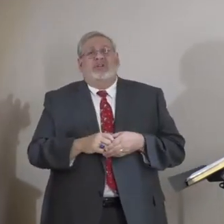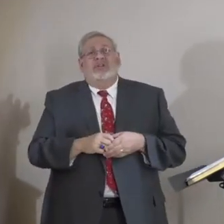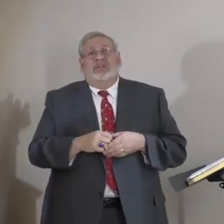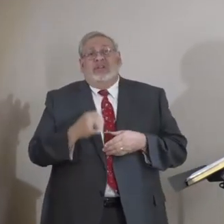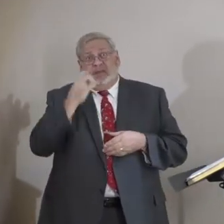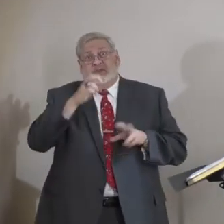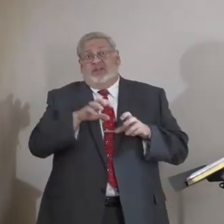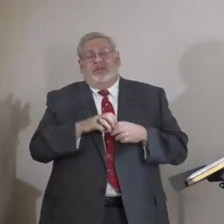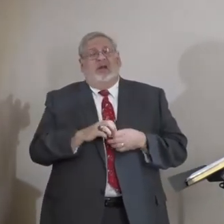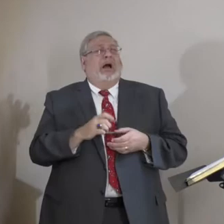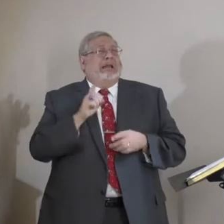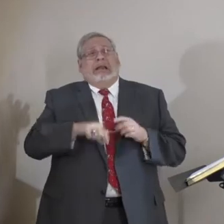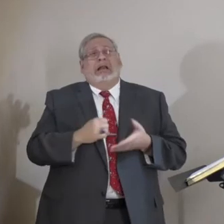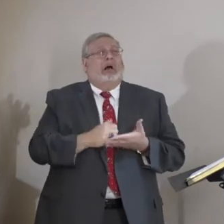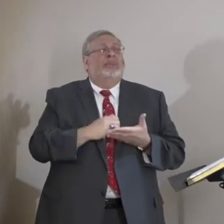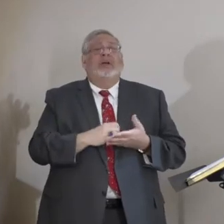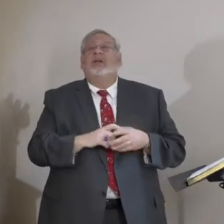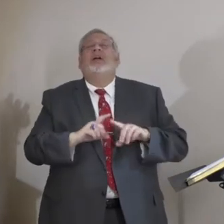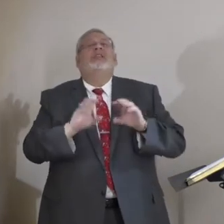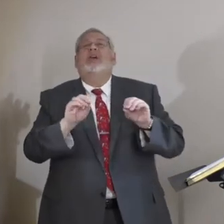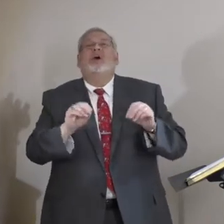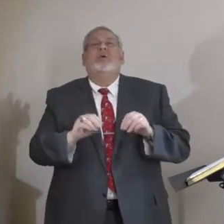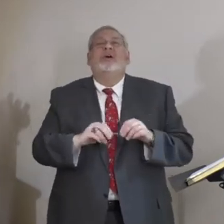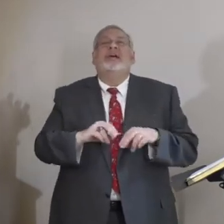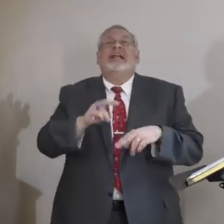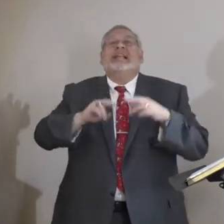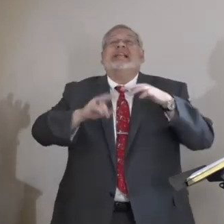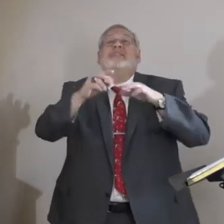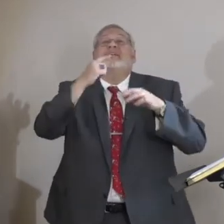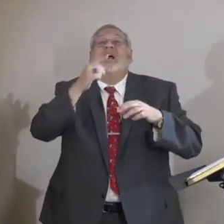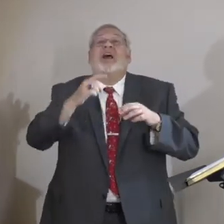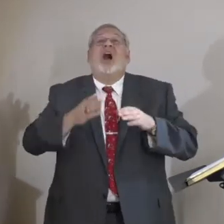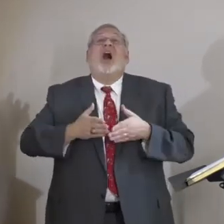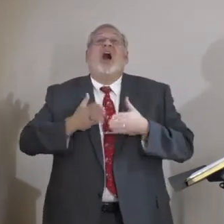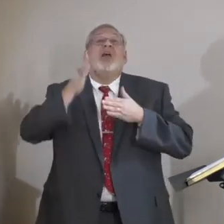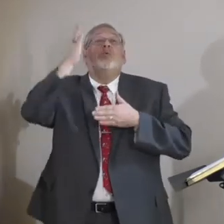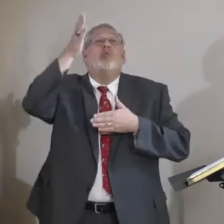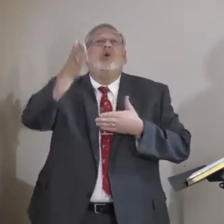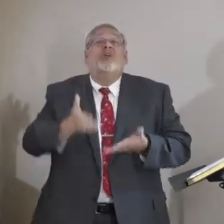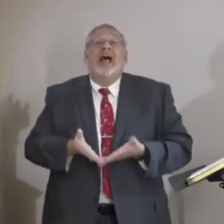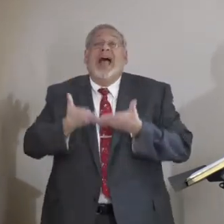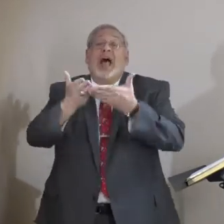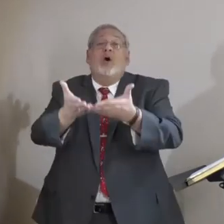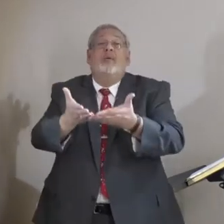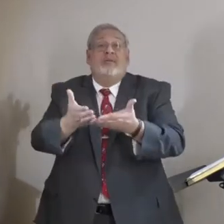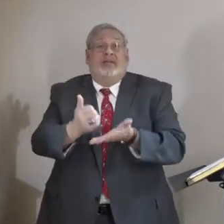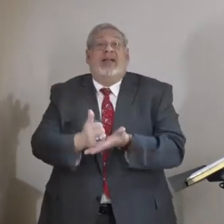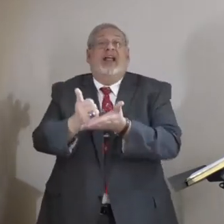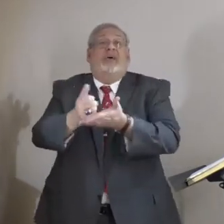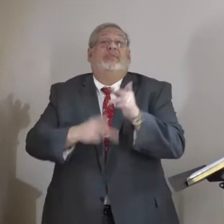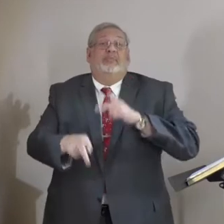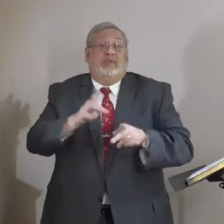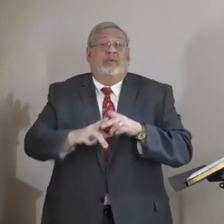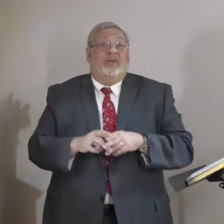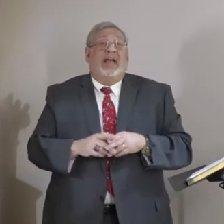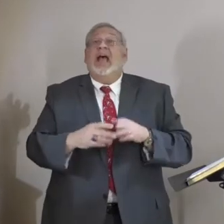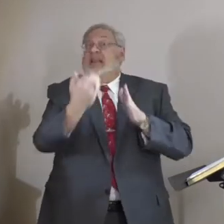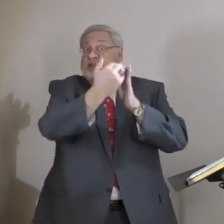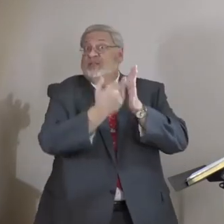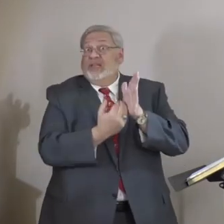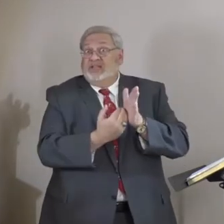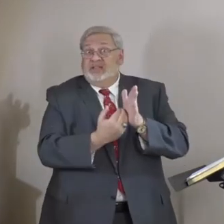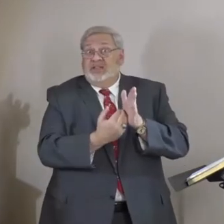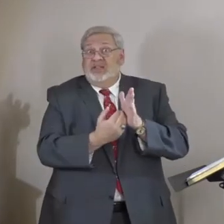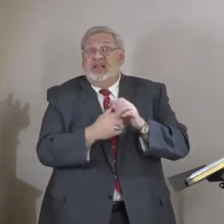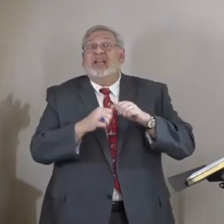that I can do. But you know what? Nehemiah here, he said, I'm going to help these people no matter what. And he gave you a whole list of things that he did. One, he